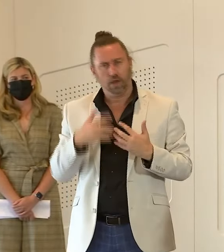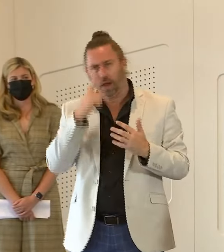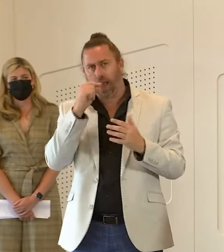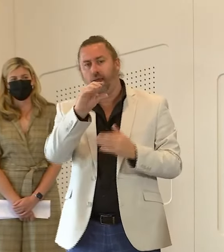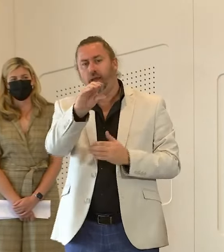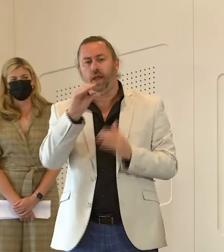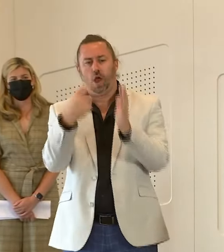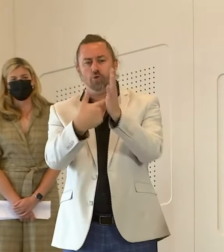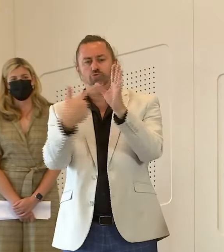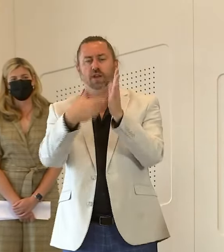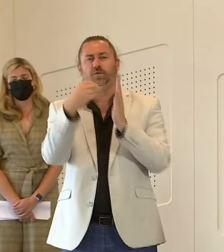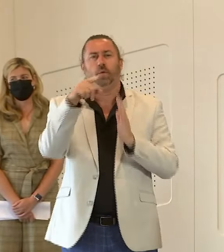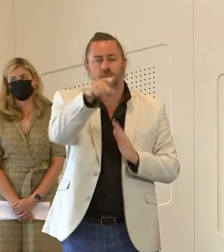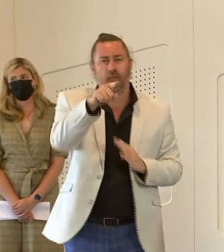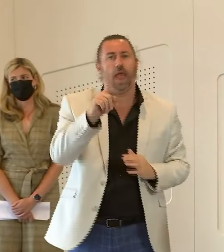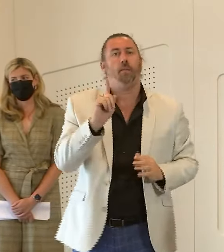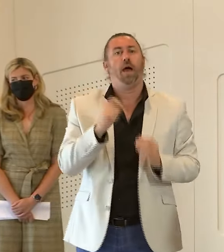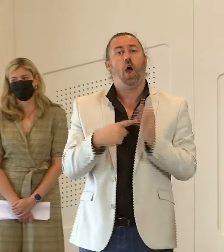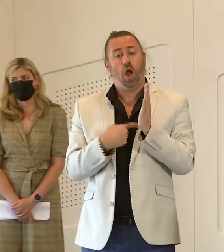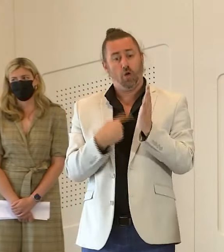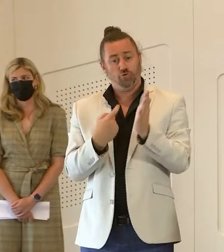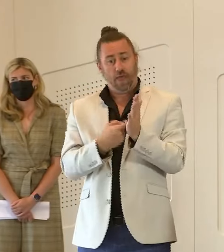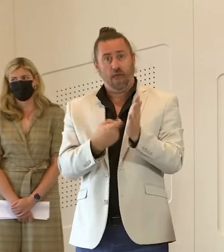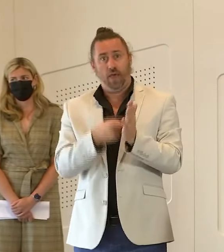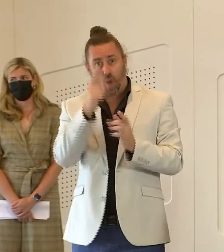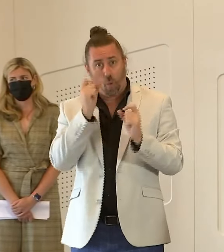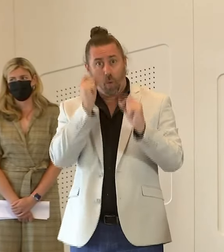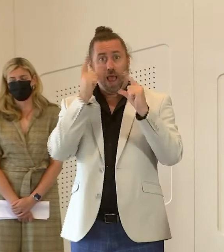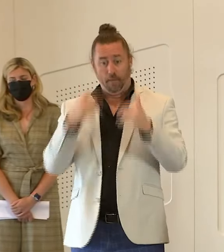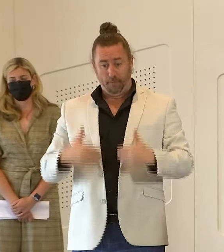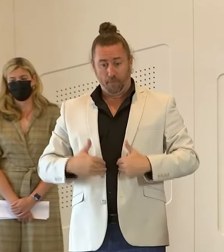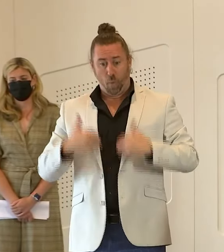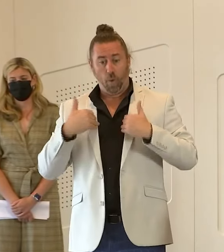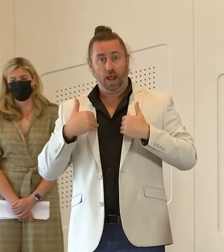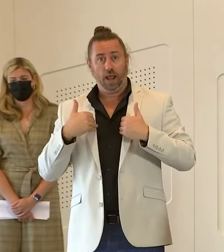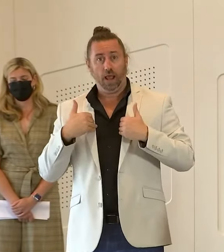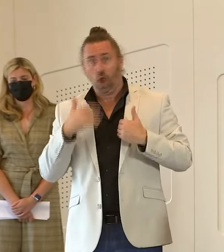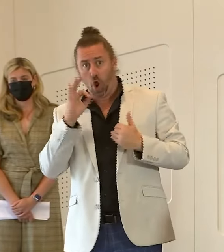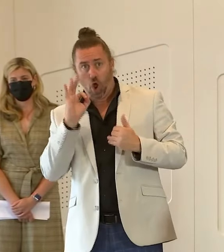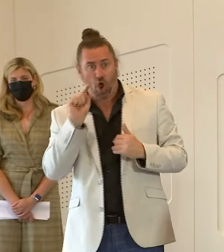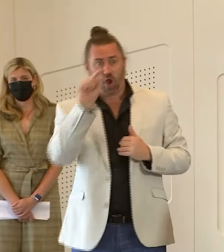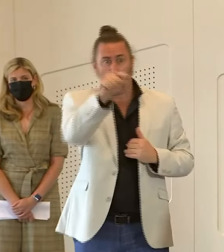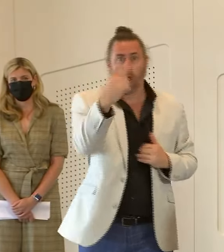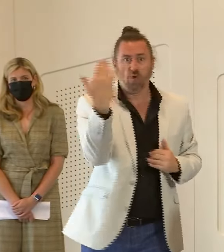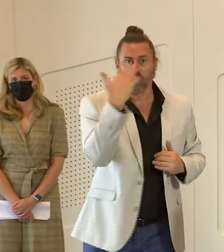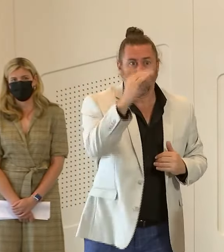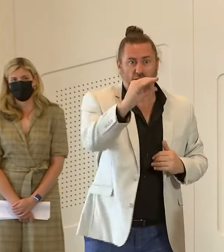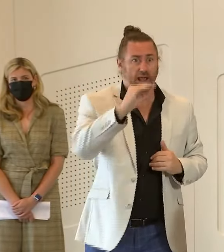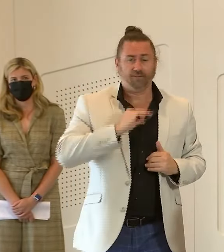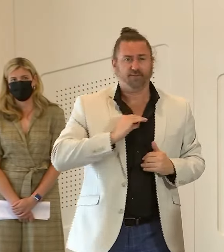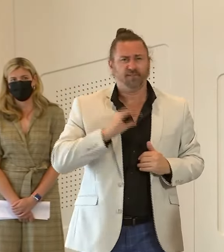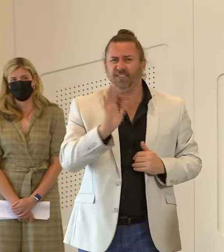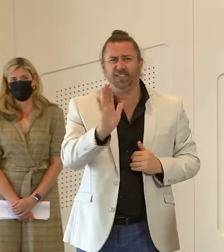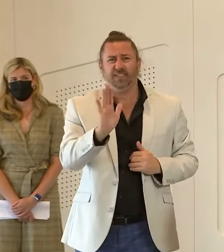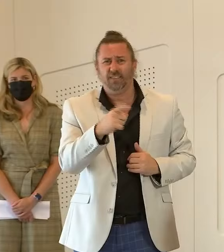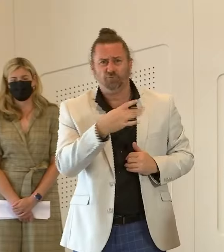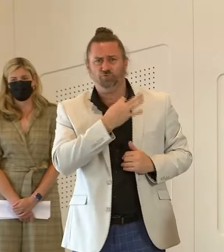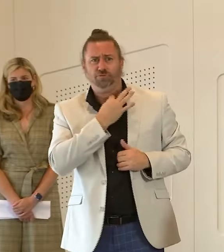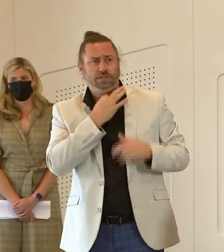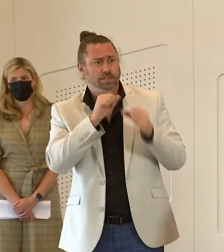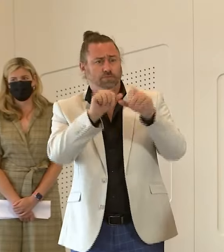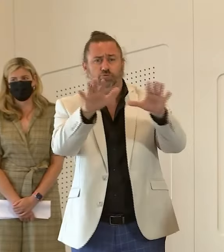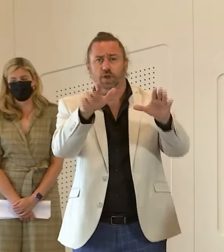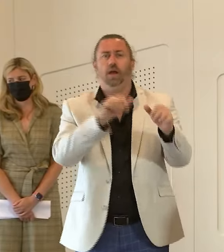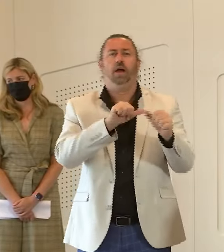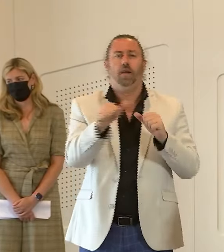the school to get one of those rapid antigen tests if they're already unwell we don't want them stepping foot on school grounds uh they can go to one of our testing clinics and